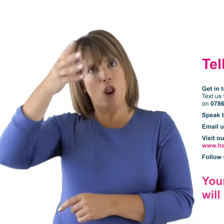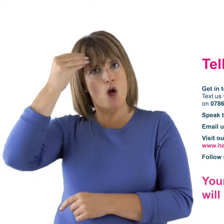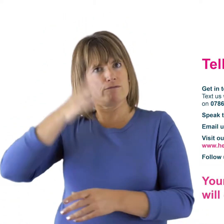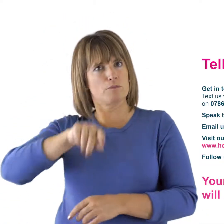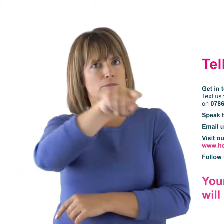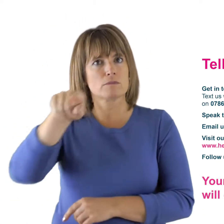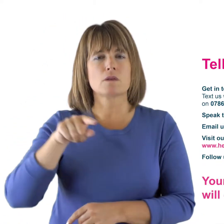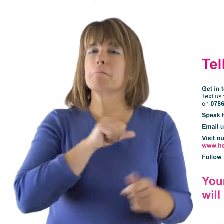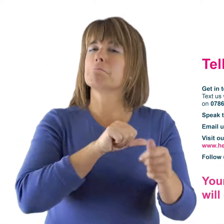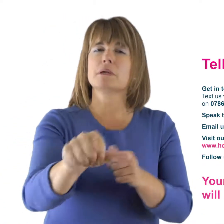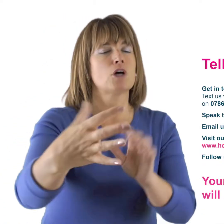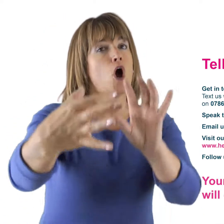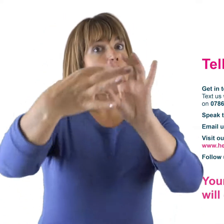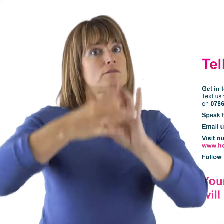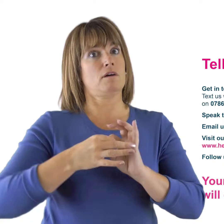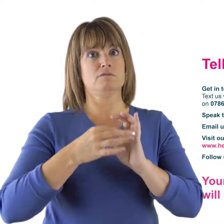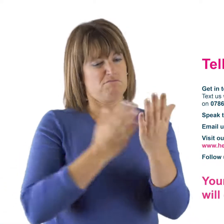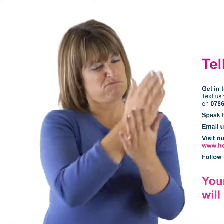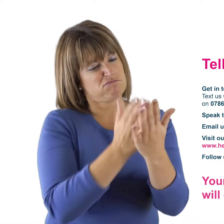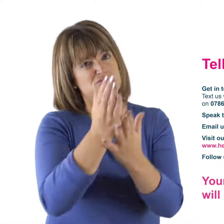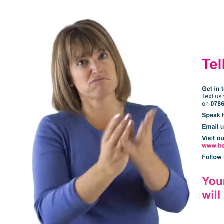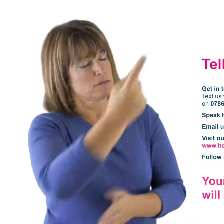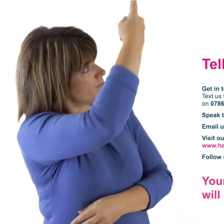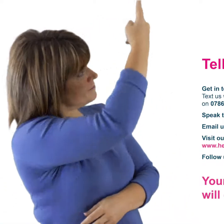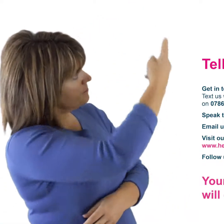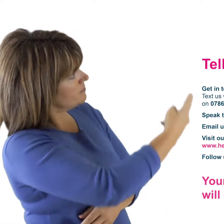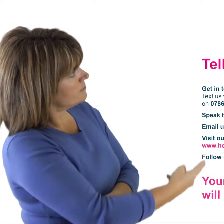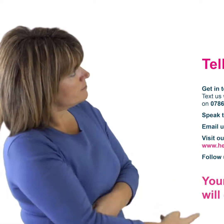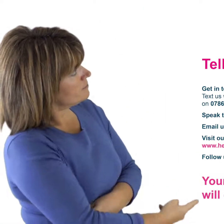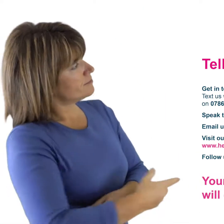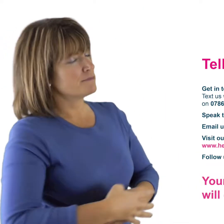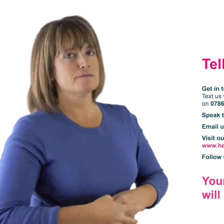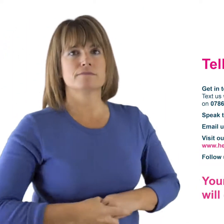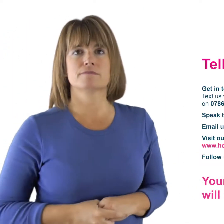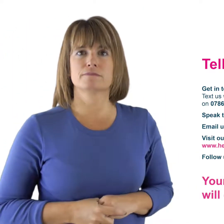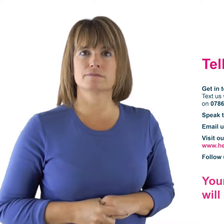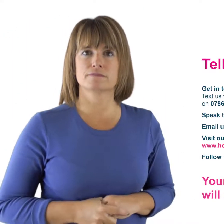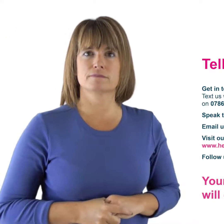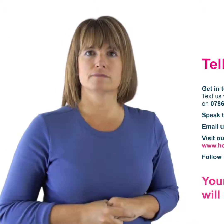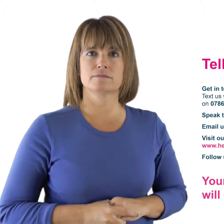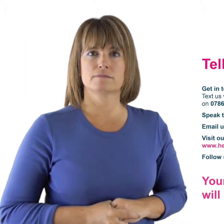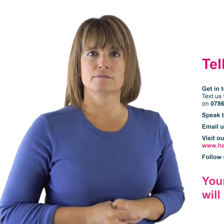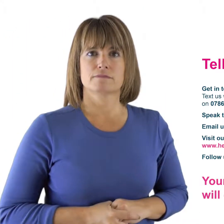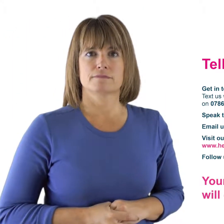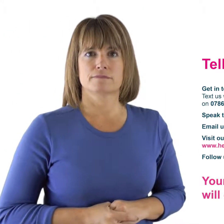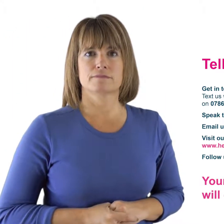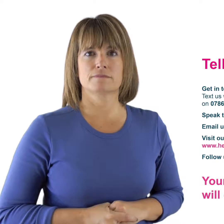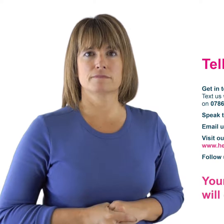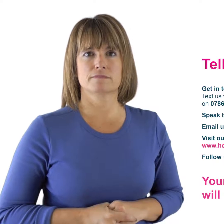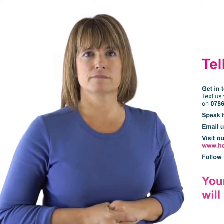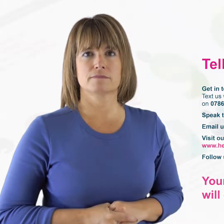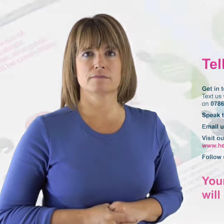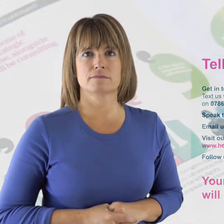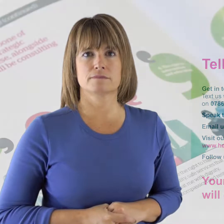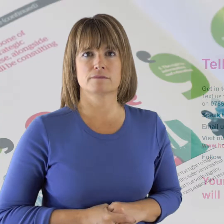Visit our website, find us on Facebook or Twitter or text us. You can also pick up a feedback leaflet from